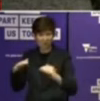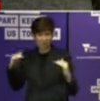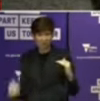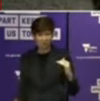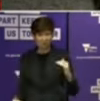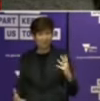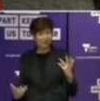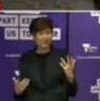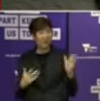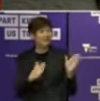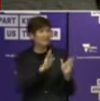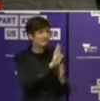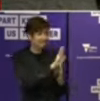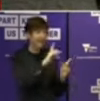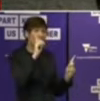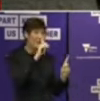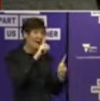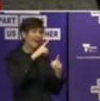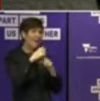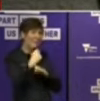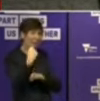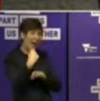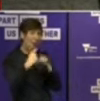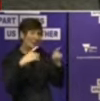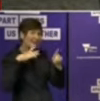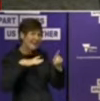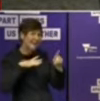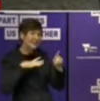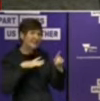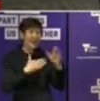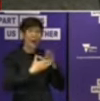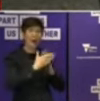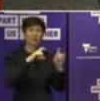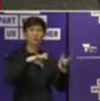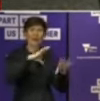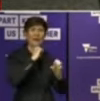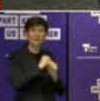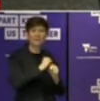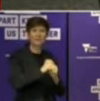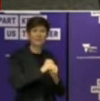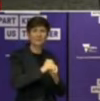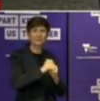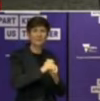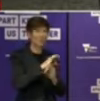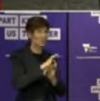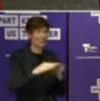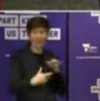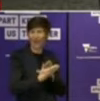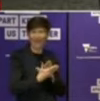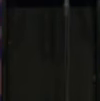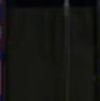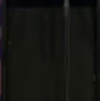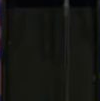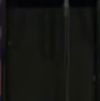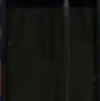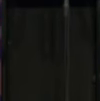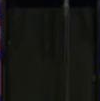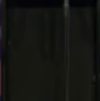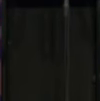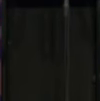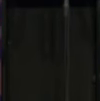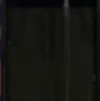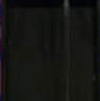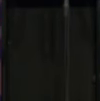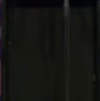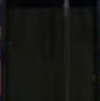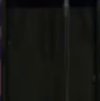guy is rimming you to take your mind off things, do you prefer the up, down, round and round, or in and out method? That's the